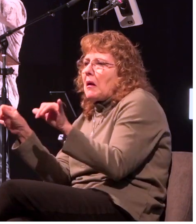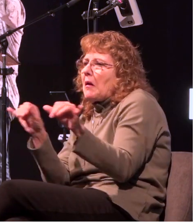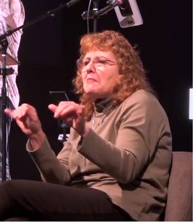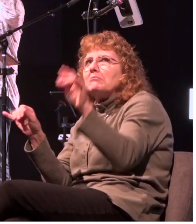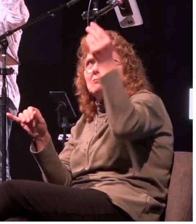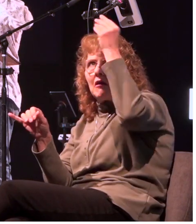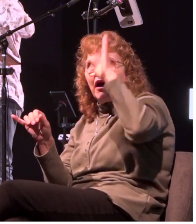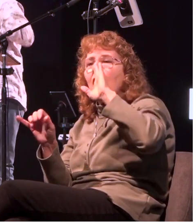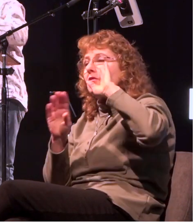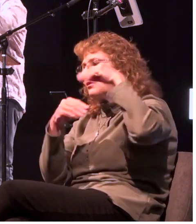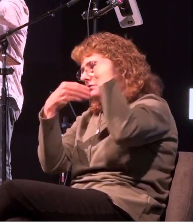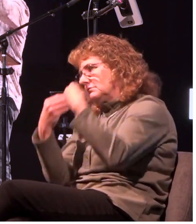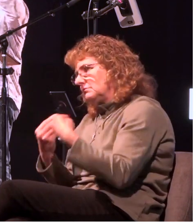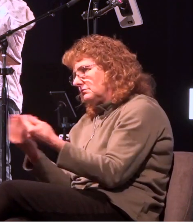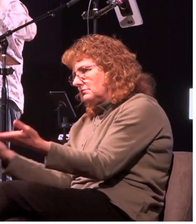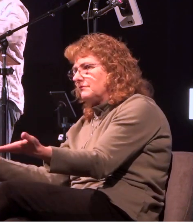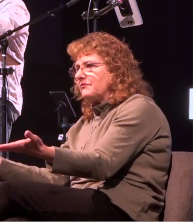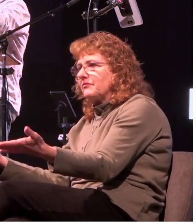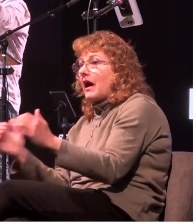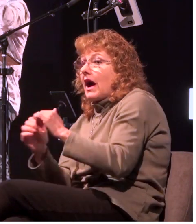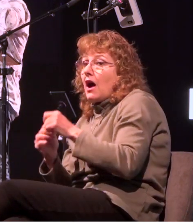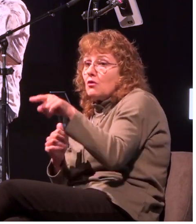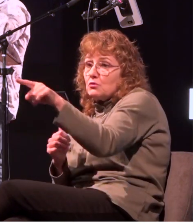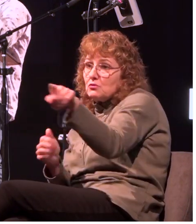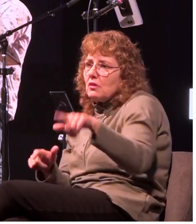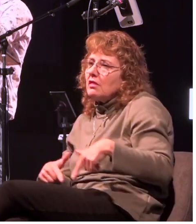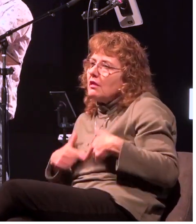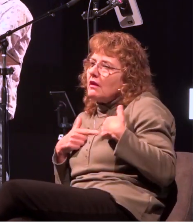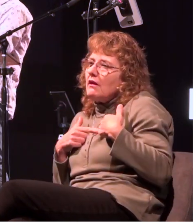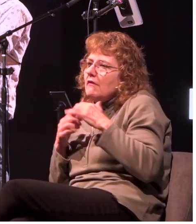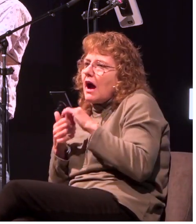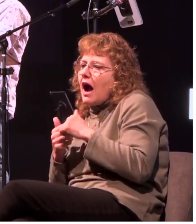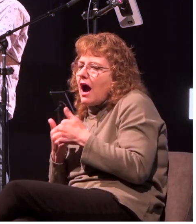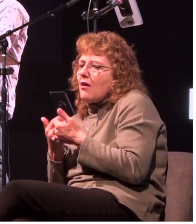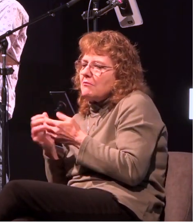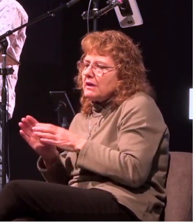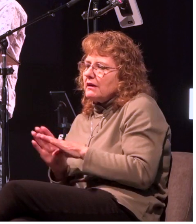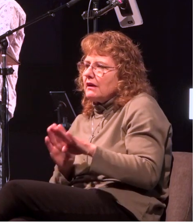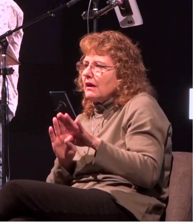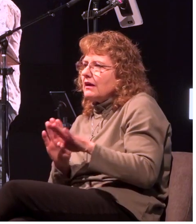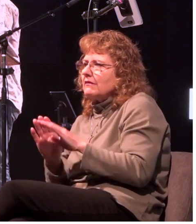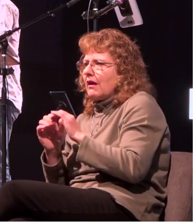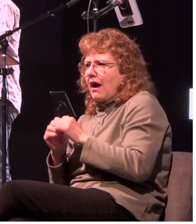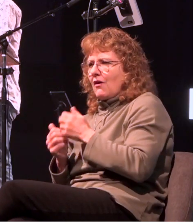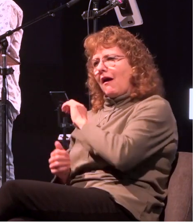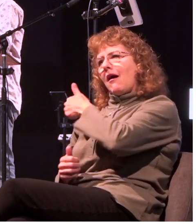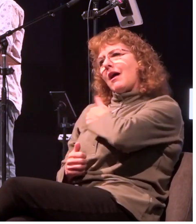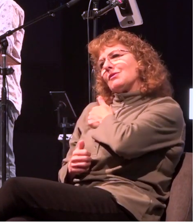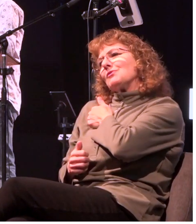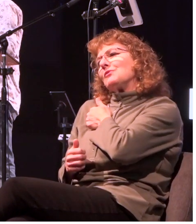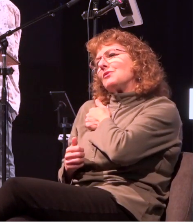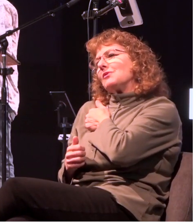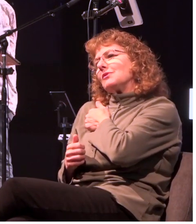we live and behave when we are under authority it matters and it is very important